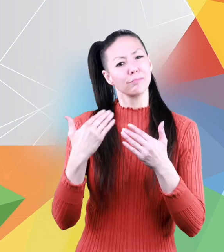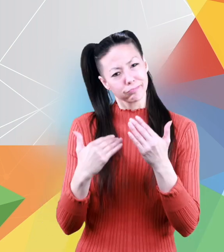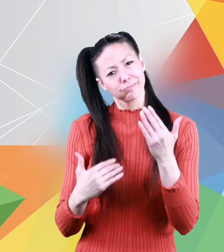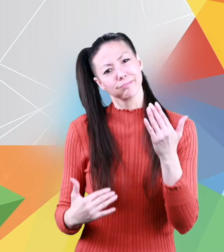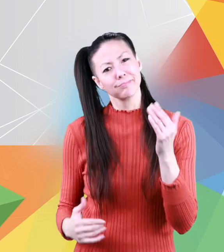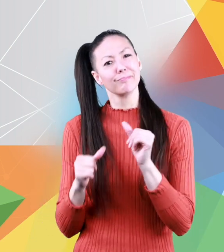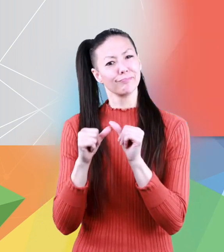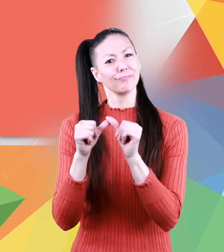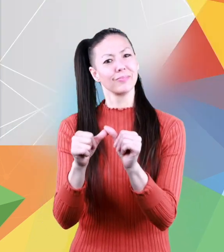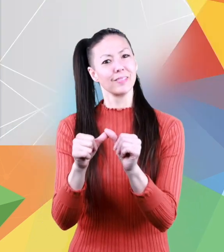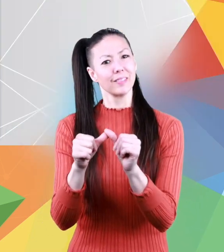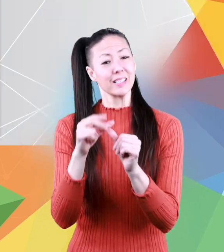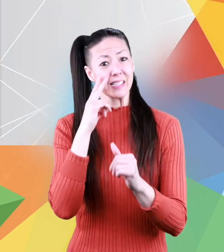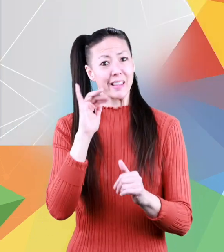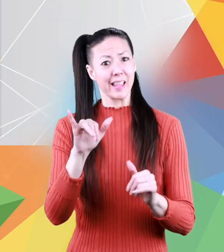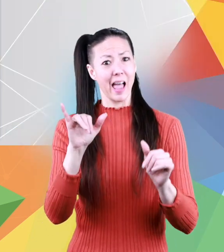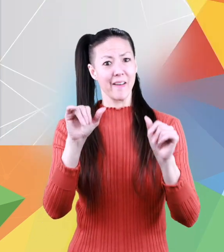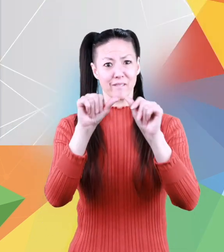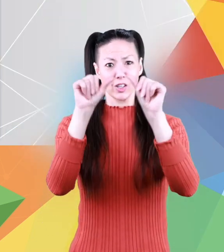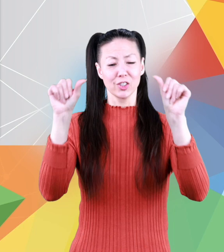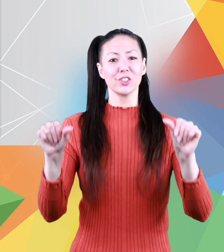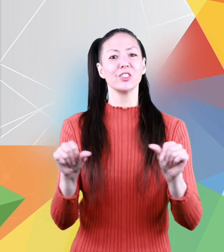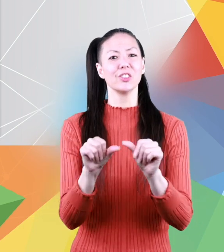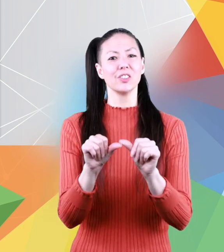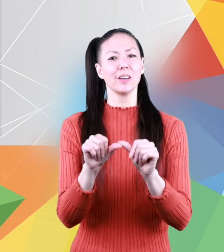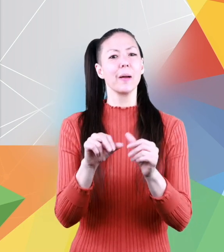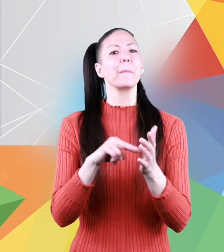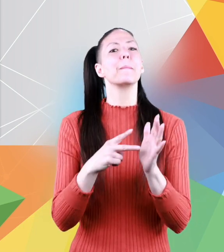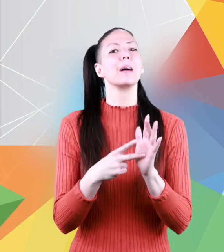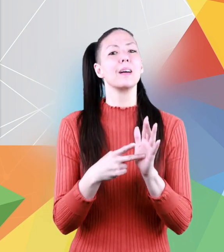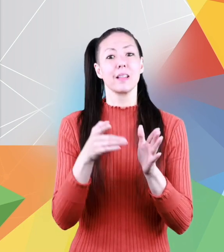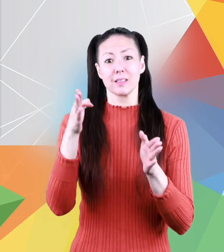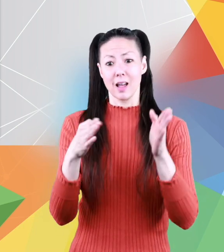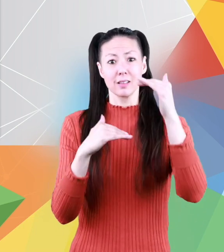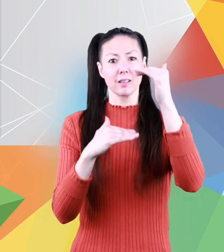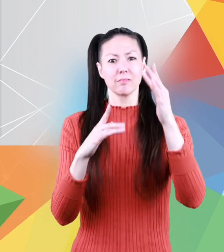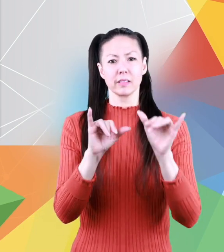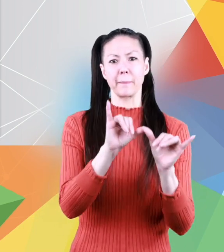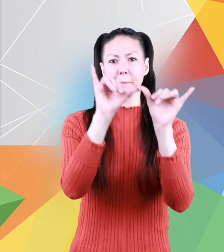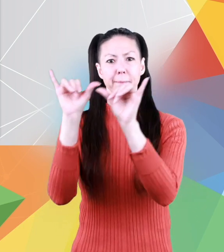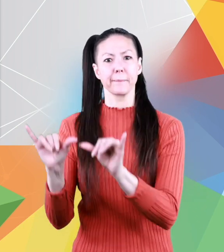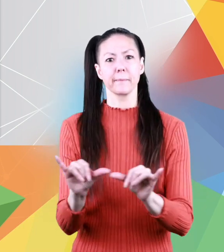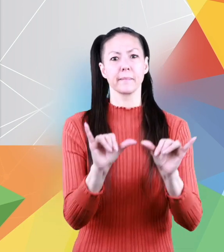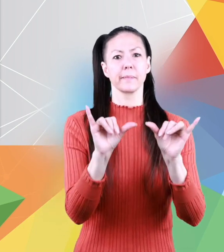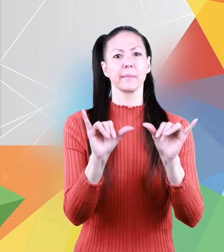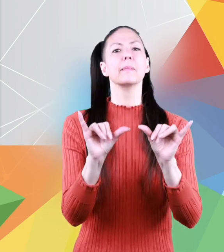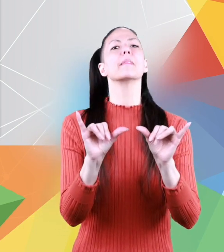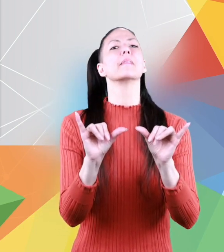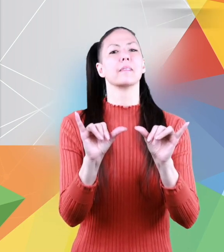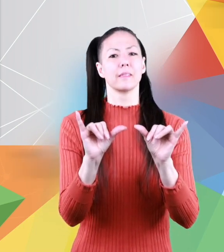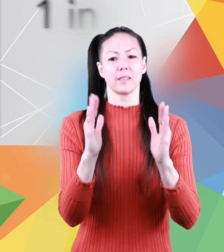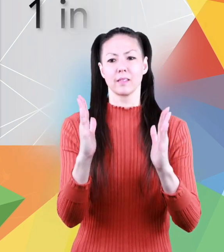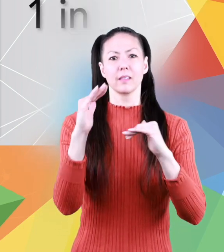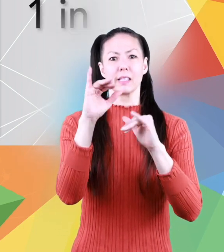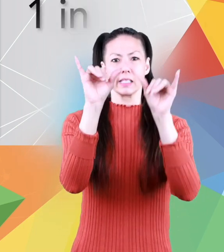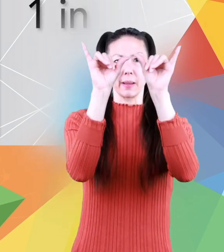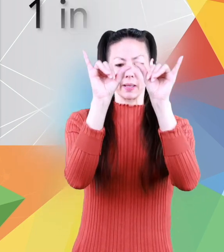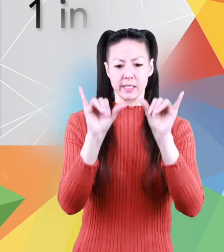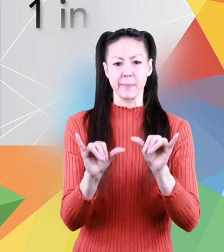on see this figure it is a square meaning all the sides are the same length the length of each side